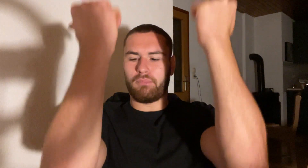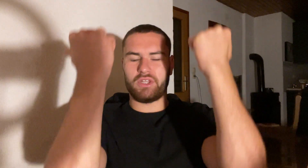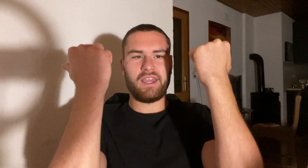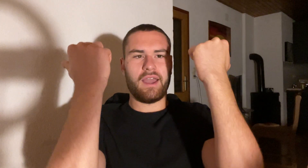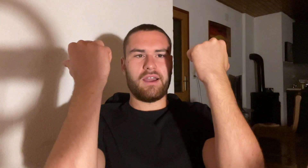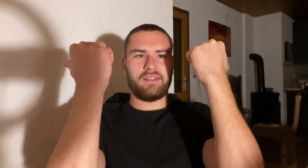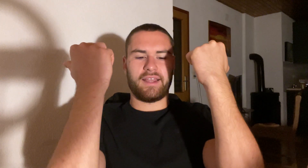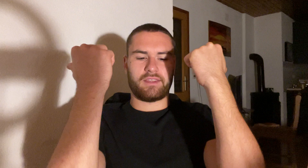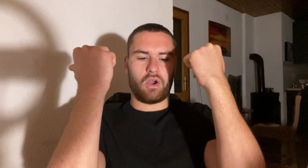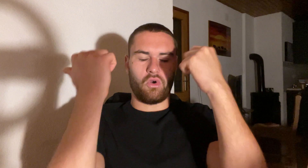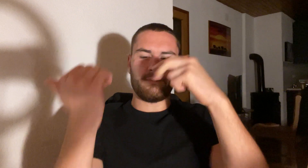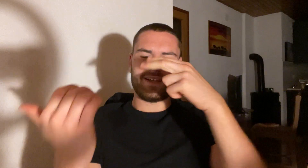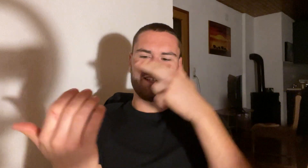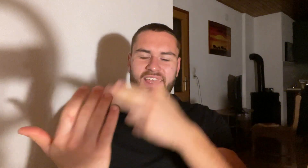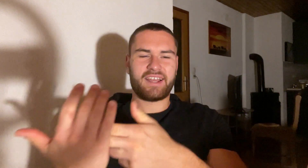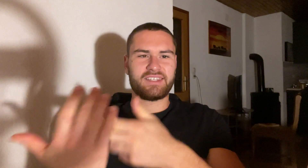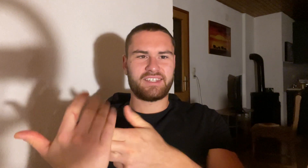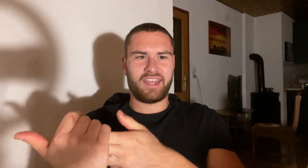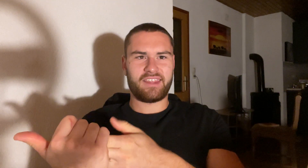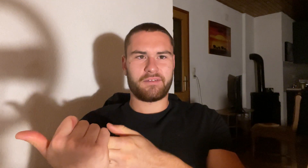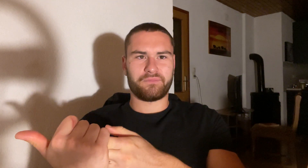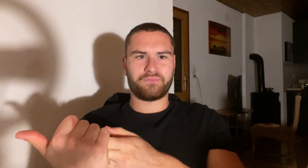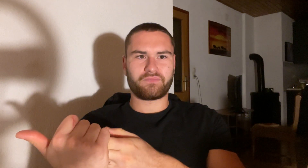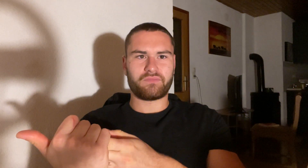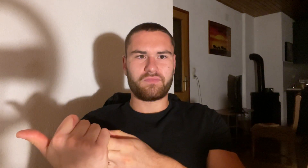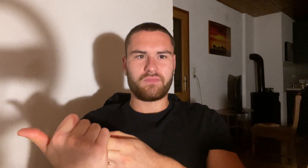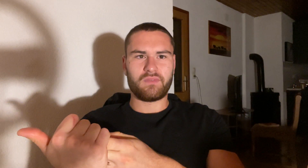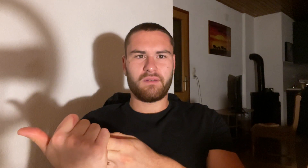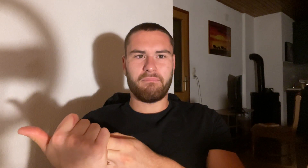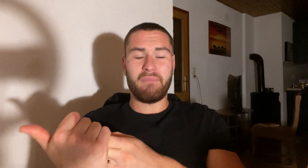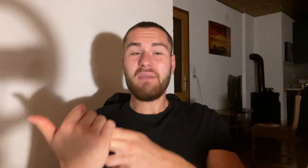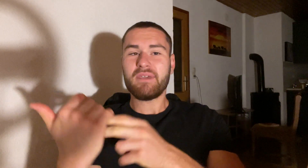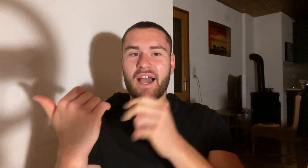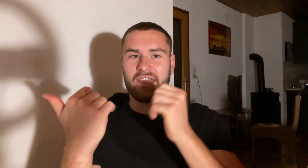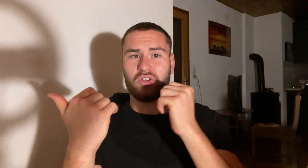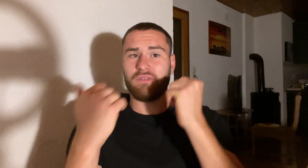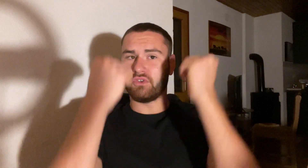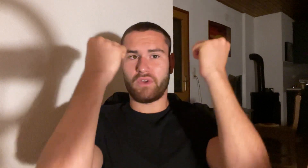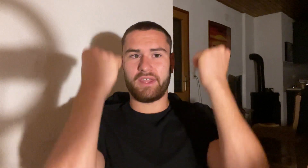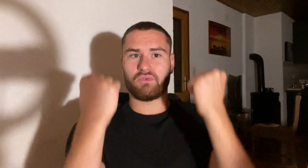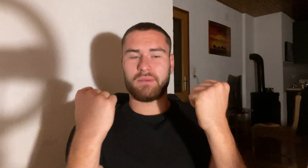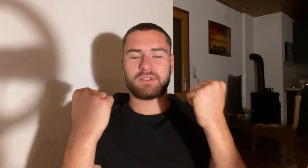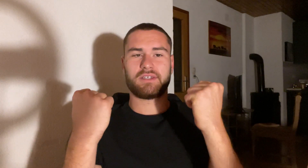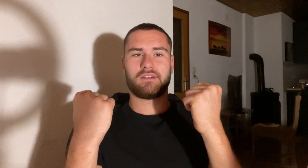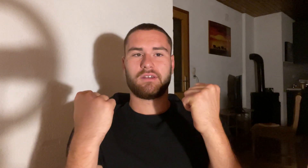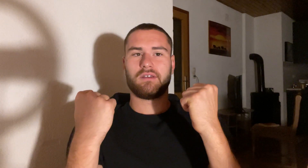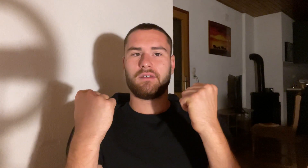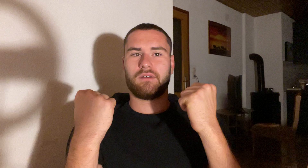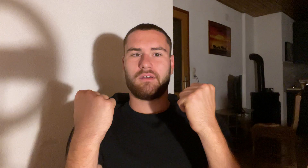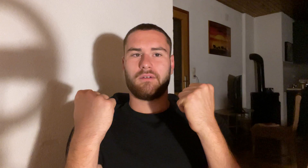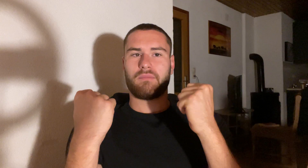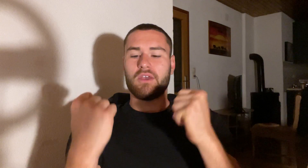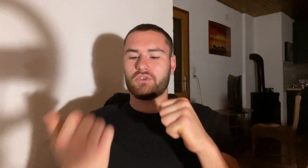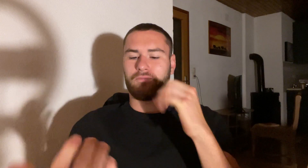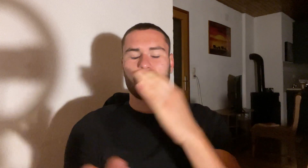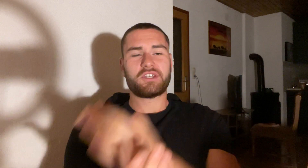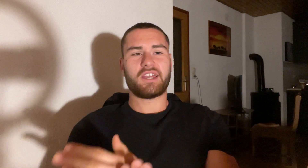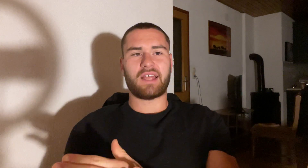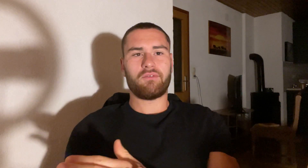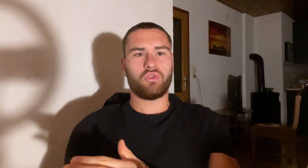pulling, that on my second set, maybe I cannot even do eight reps. So, first set, I will do